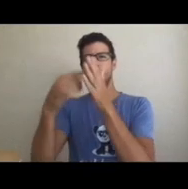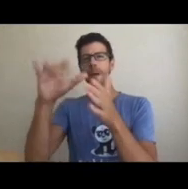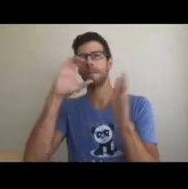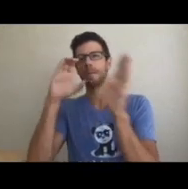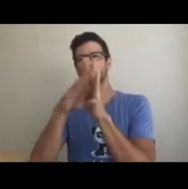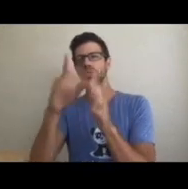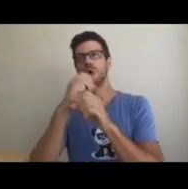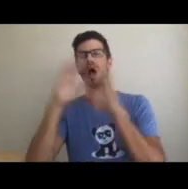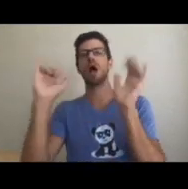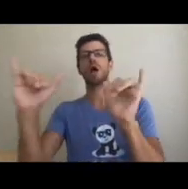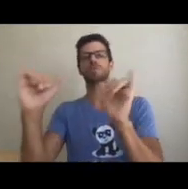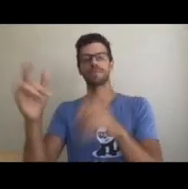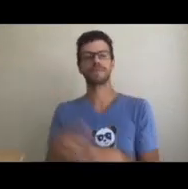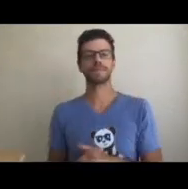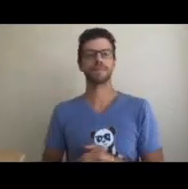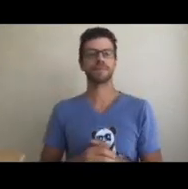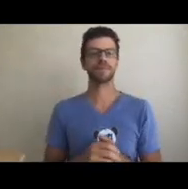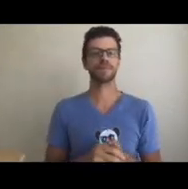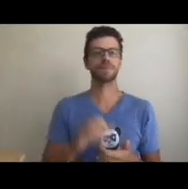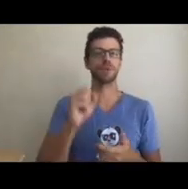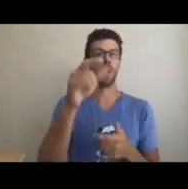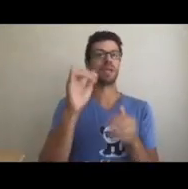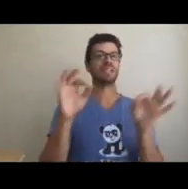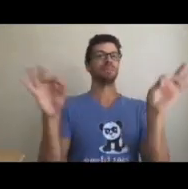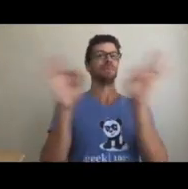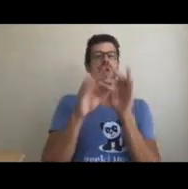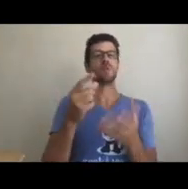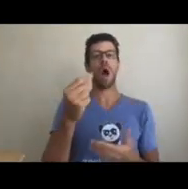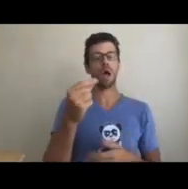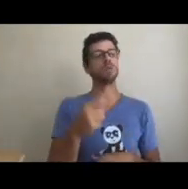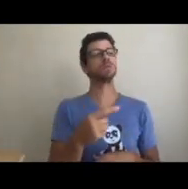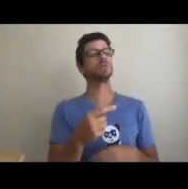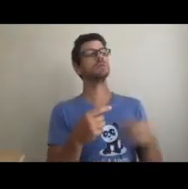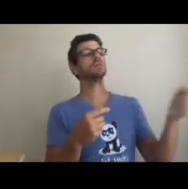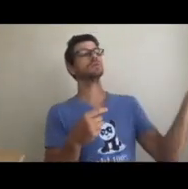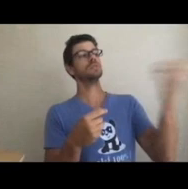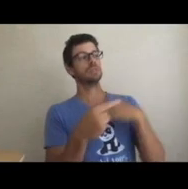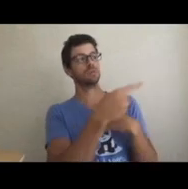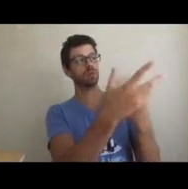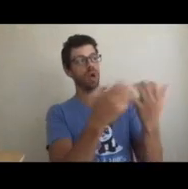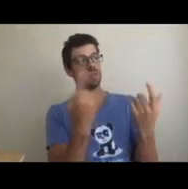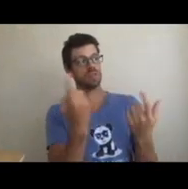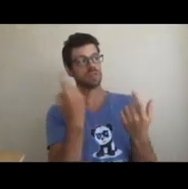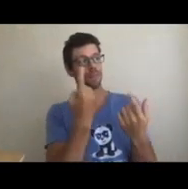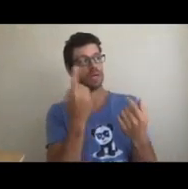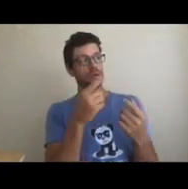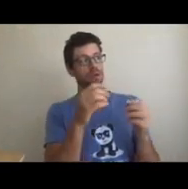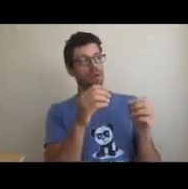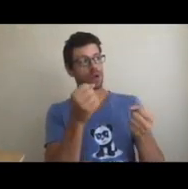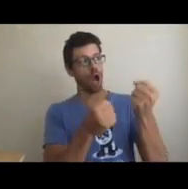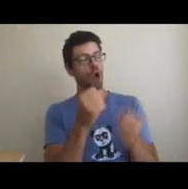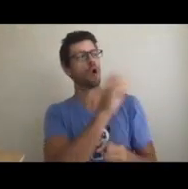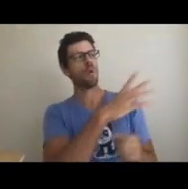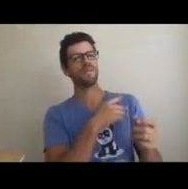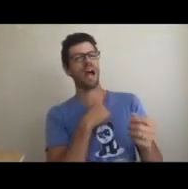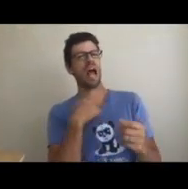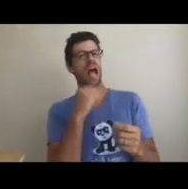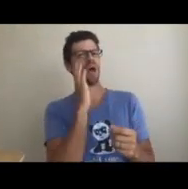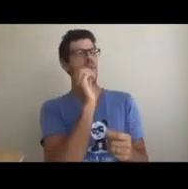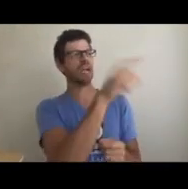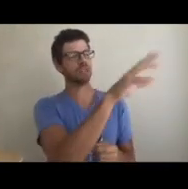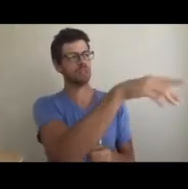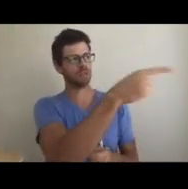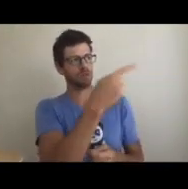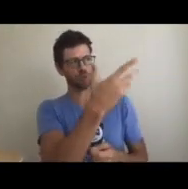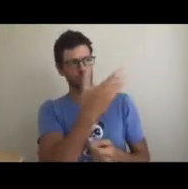It's called the waterfall process, and it usually takes forever. In the next slide, I will show an example to elaborate on that. So,